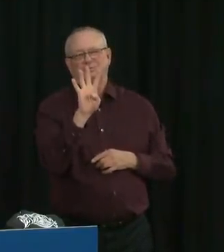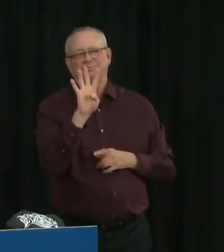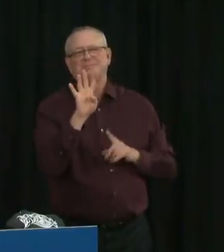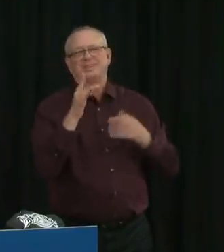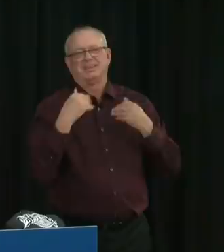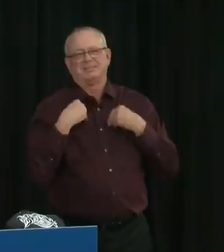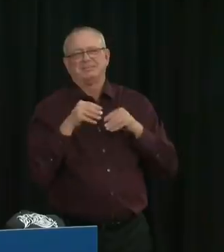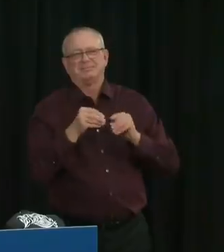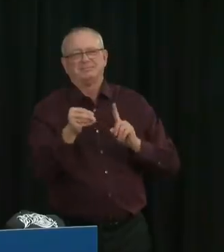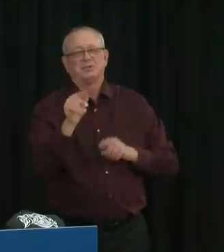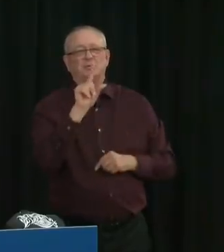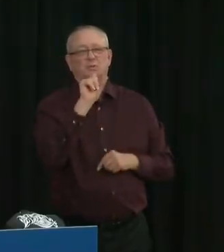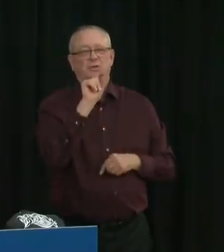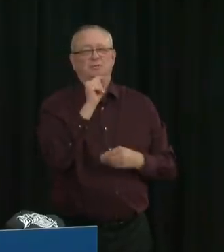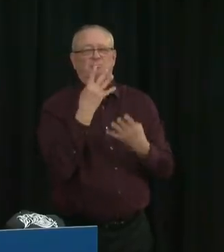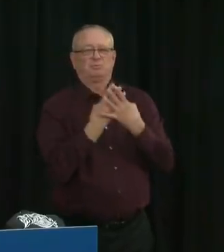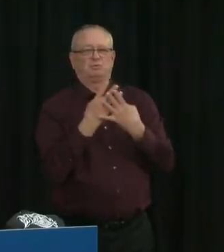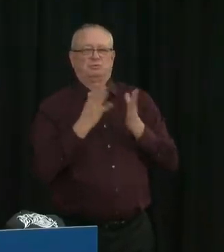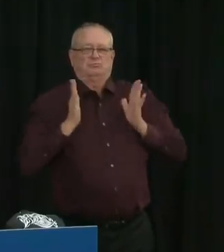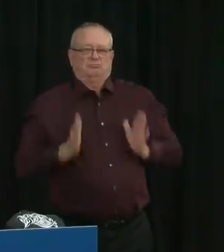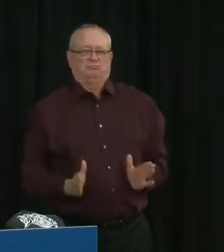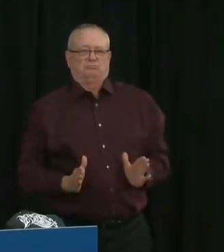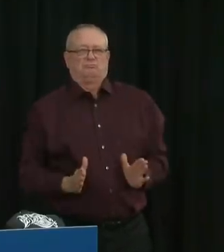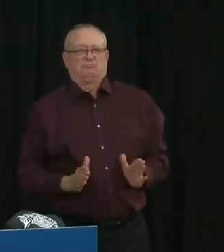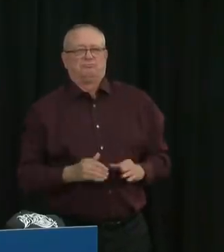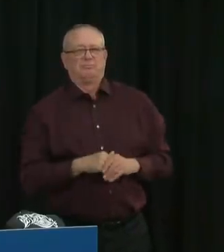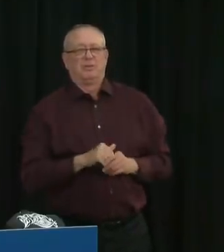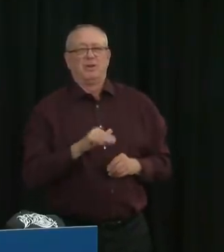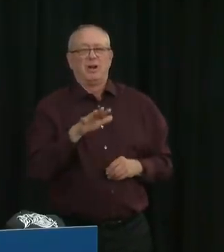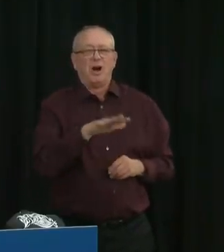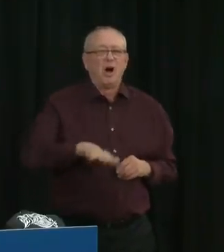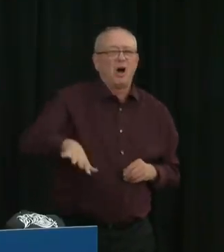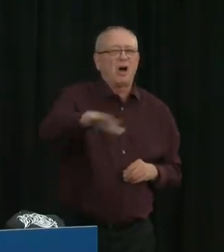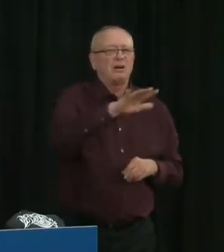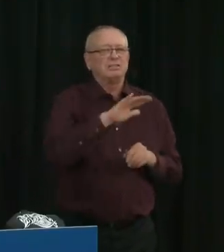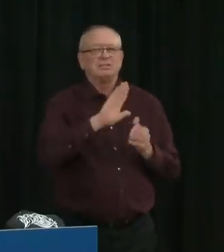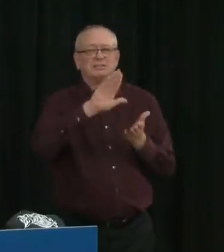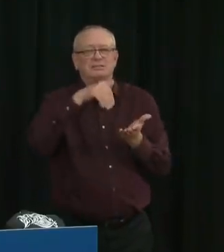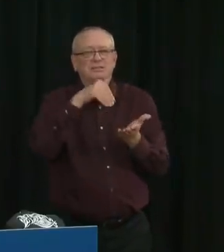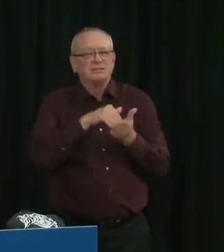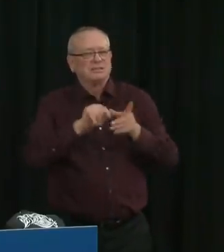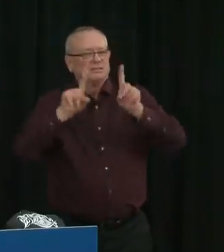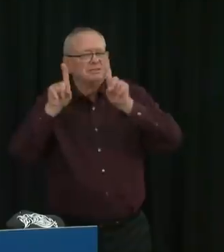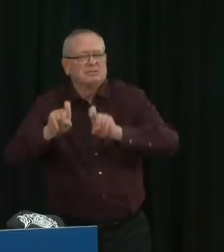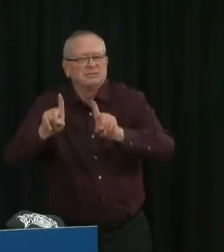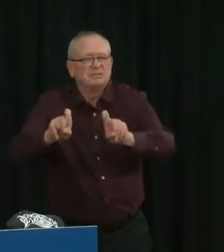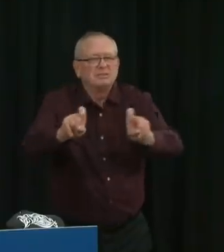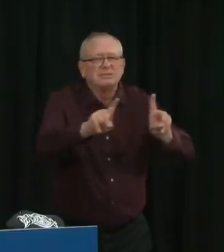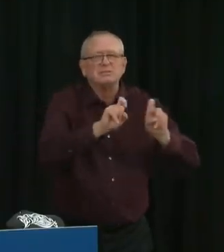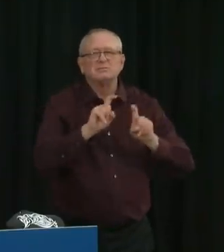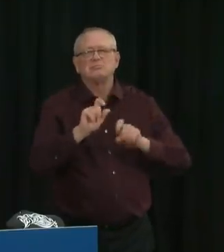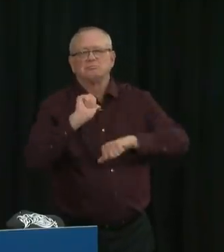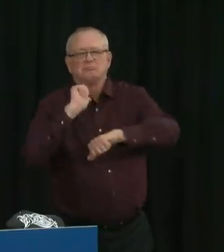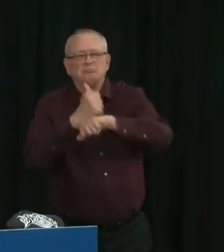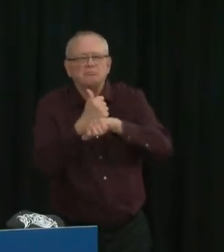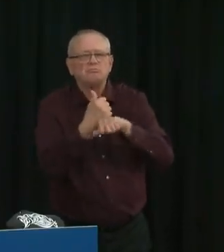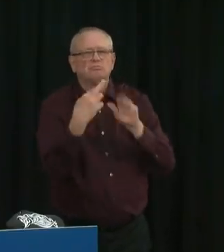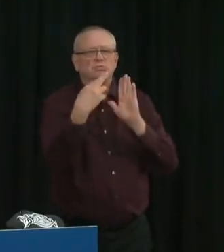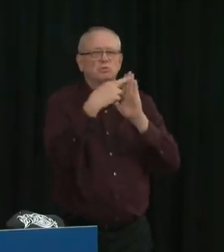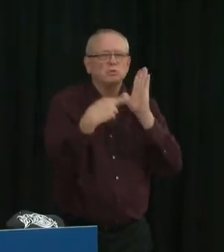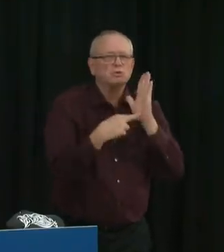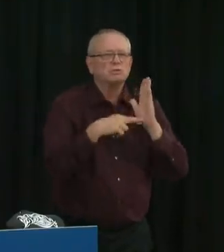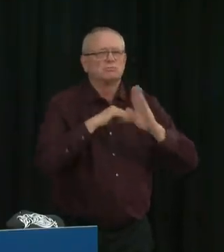inmates. Centre-wide testing and isolations are in place, and outbreak protocols have been implemented.